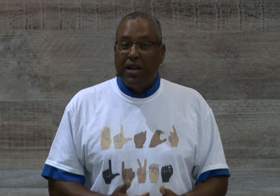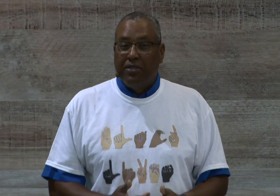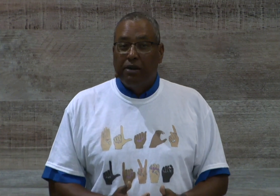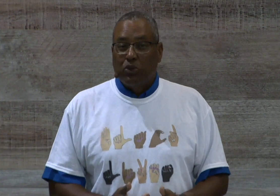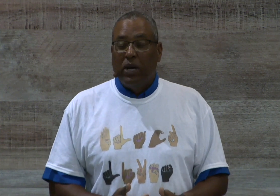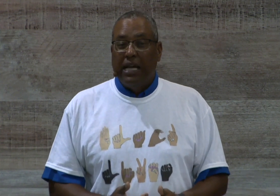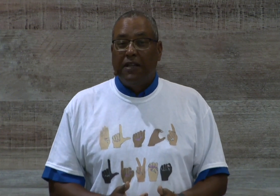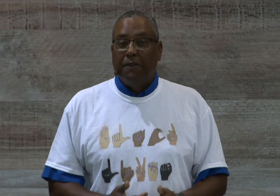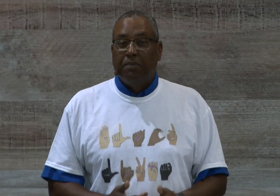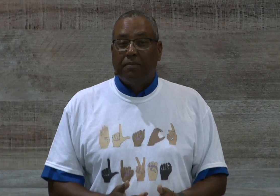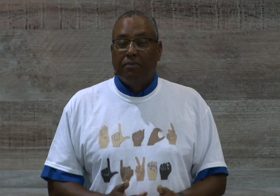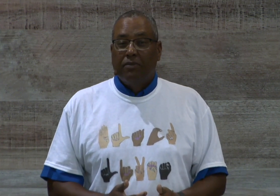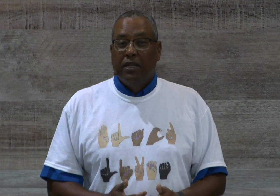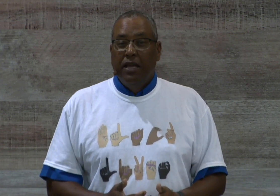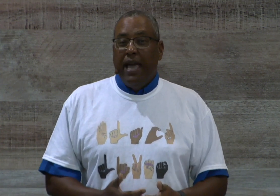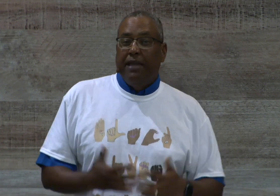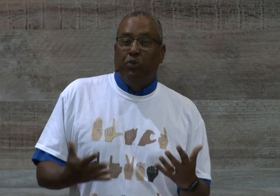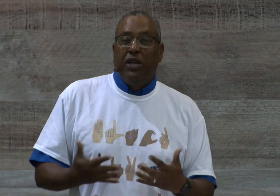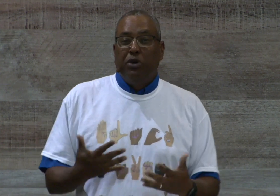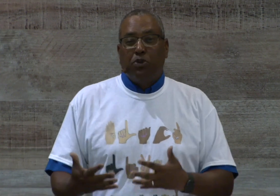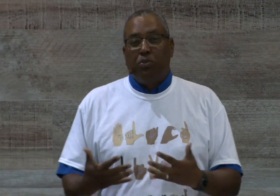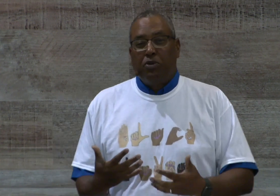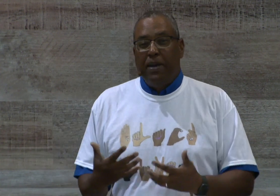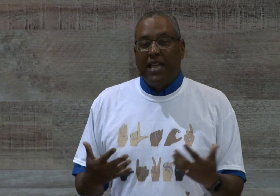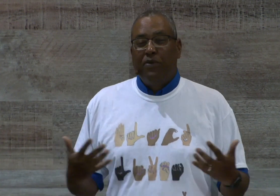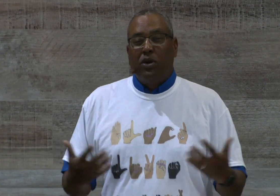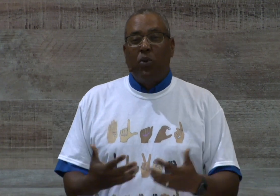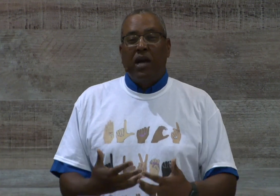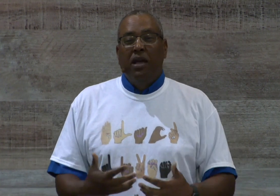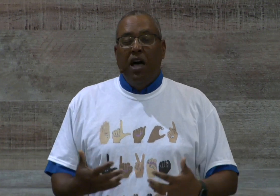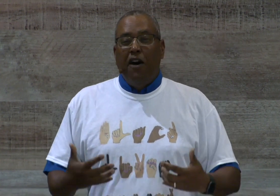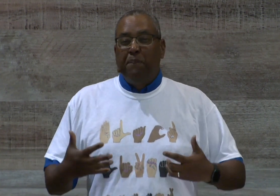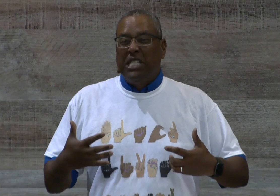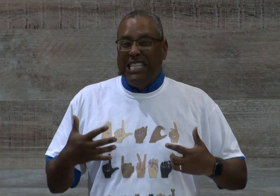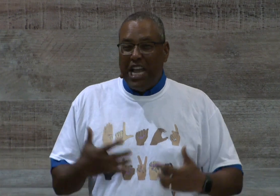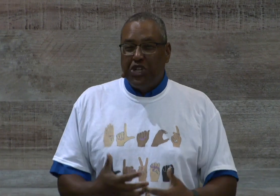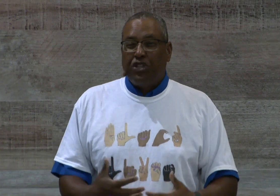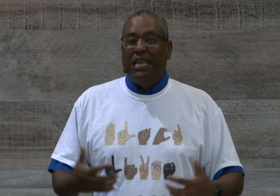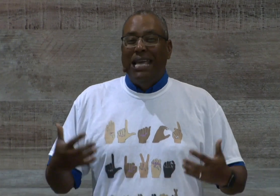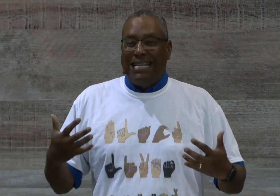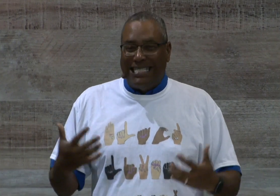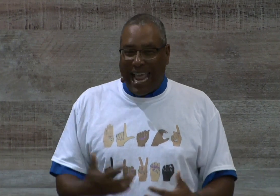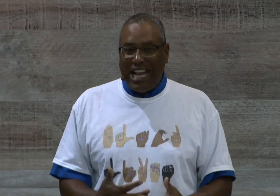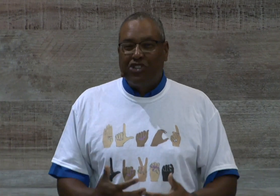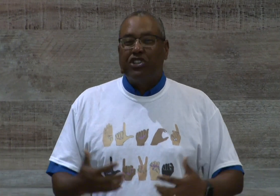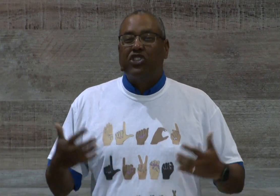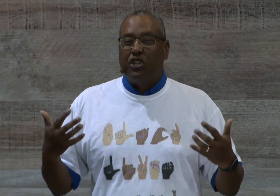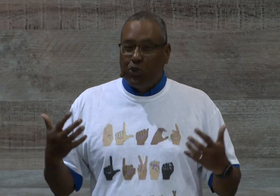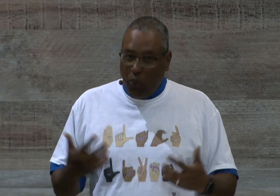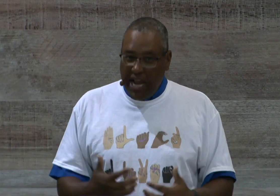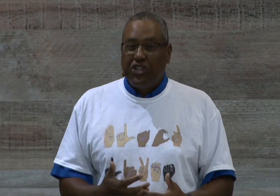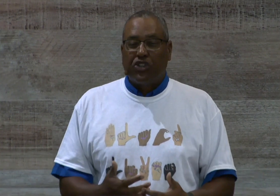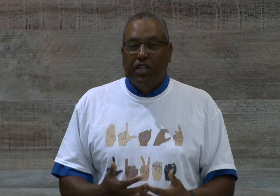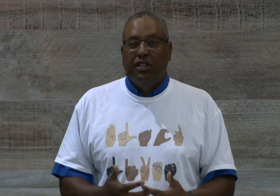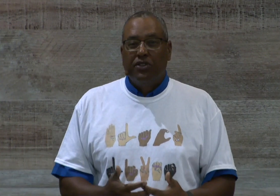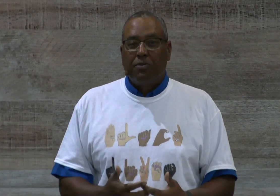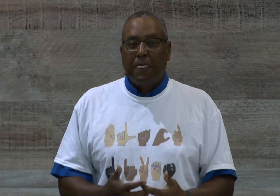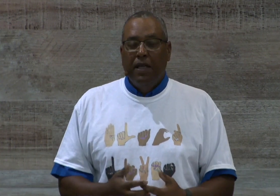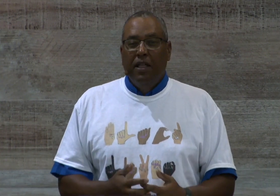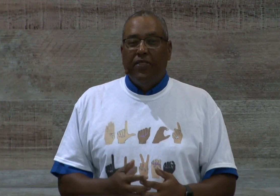there as well. And we want to make everyone aware of potentially dangerous situations that